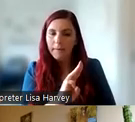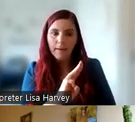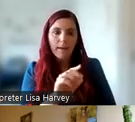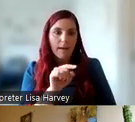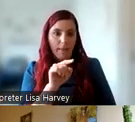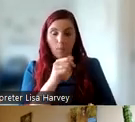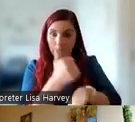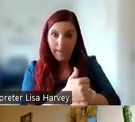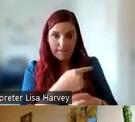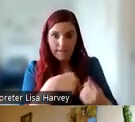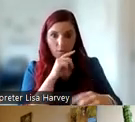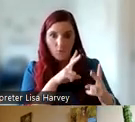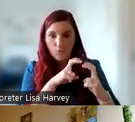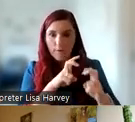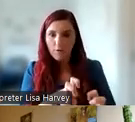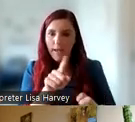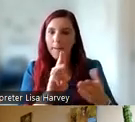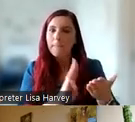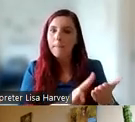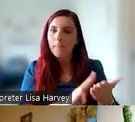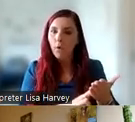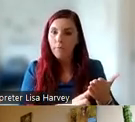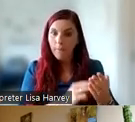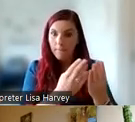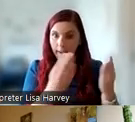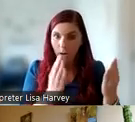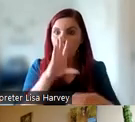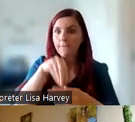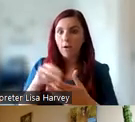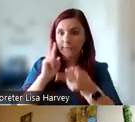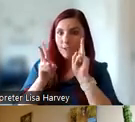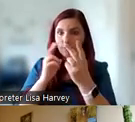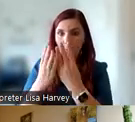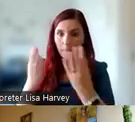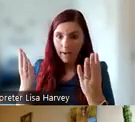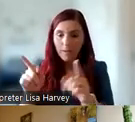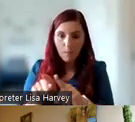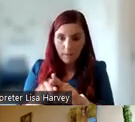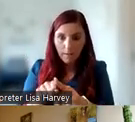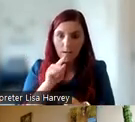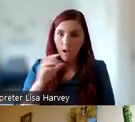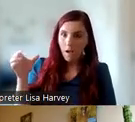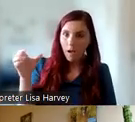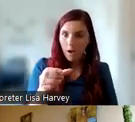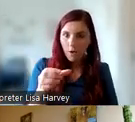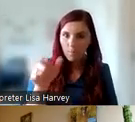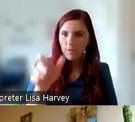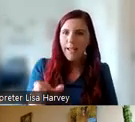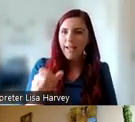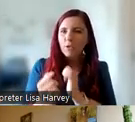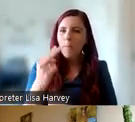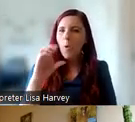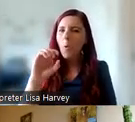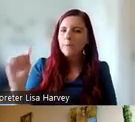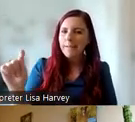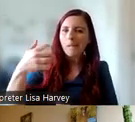research. And a member of young adult panel sat on the interview panel with us. And our hard support worker was an occupational therapist with a background in